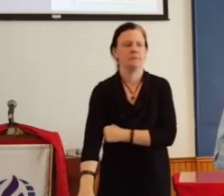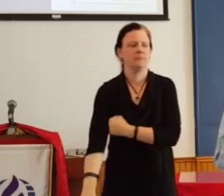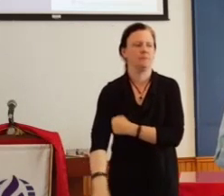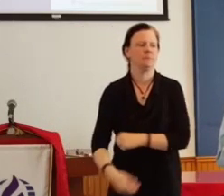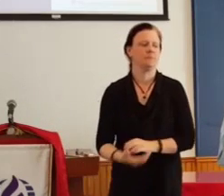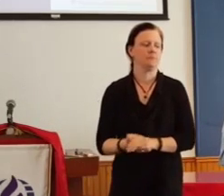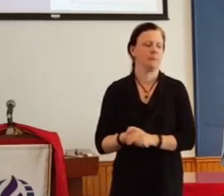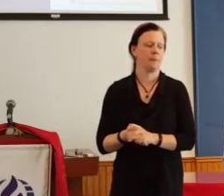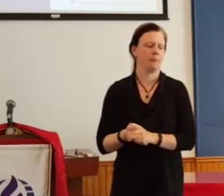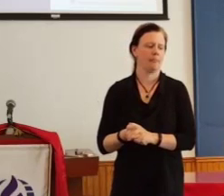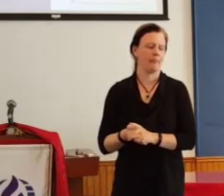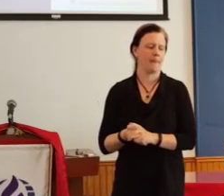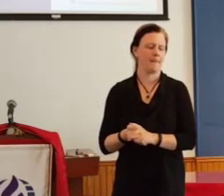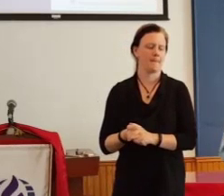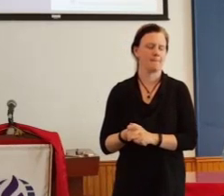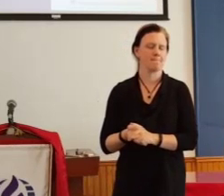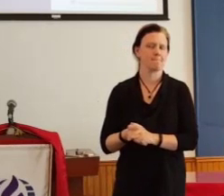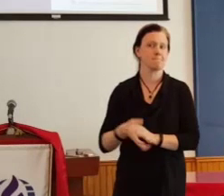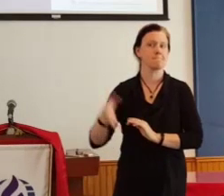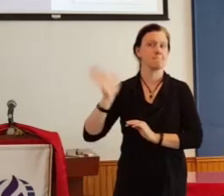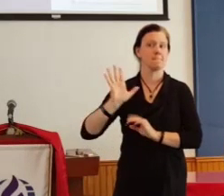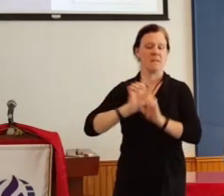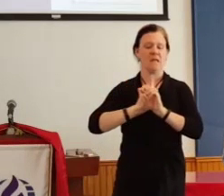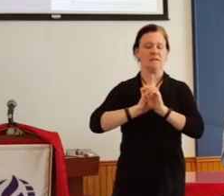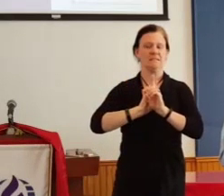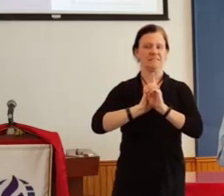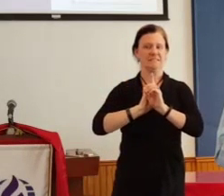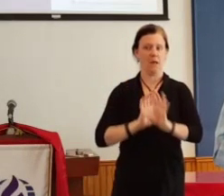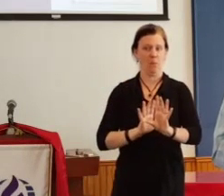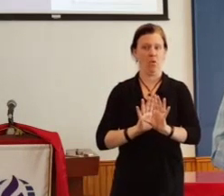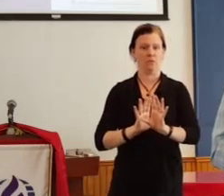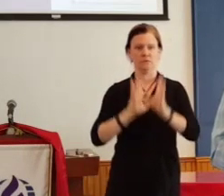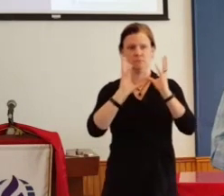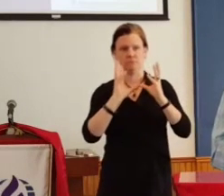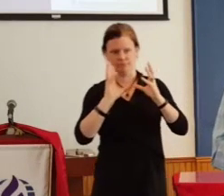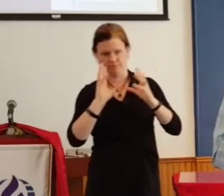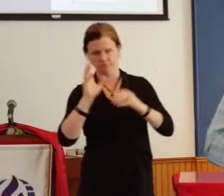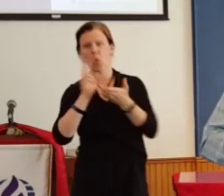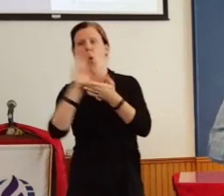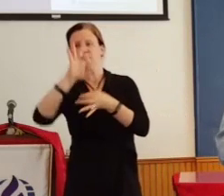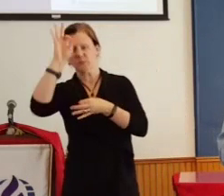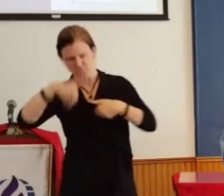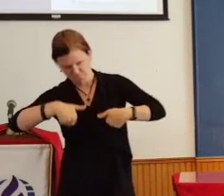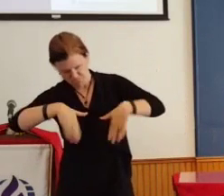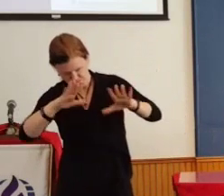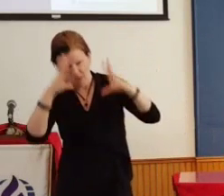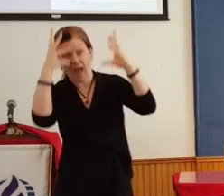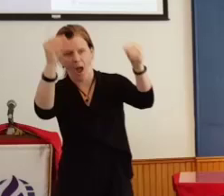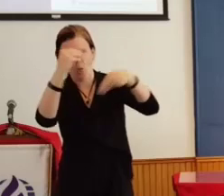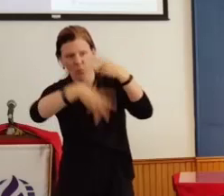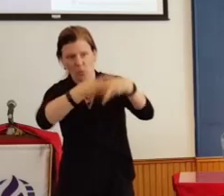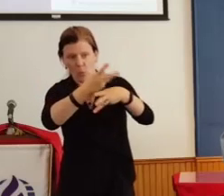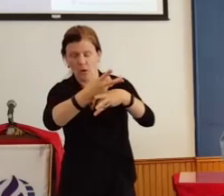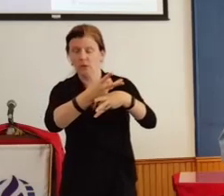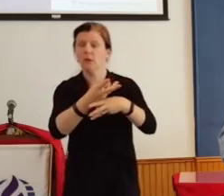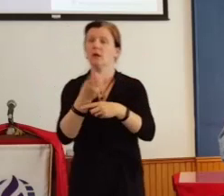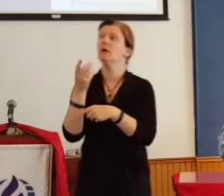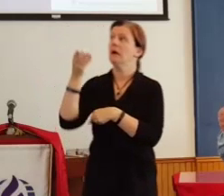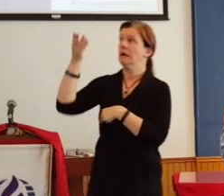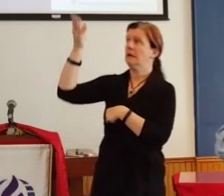Like the early disciples who were sent into the world by the Spirit, so too we are continually sent into the world